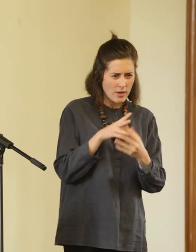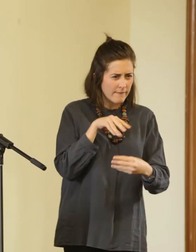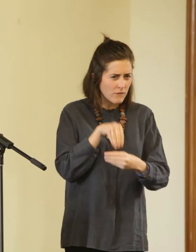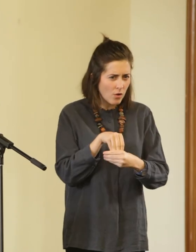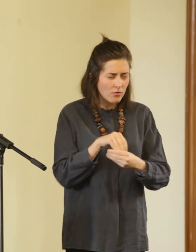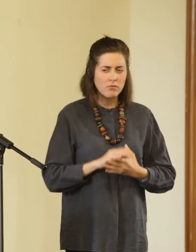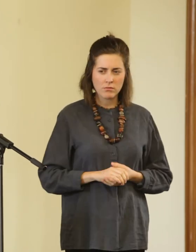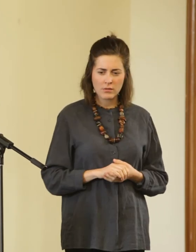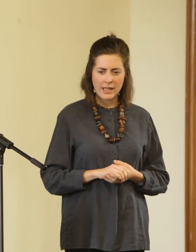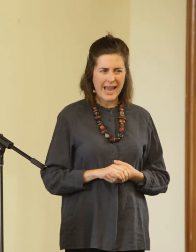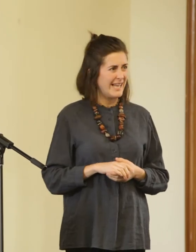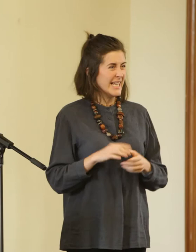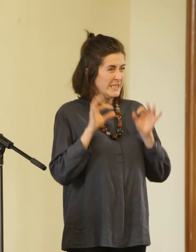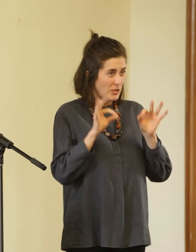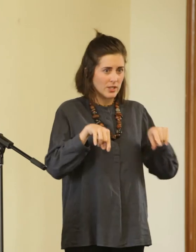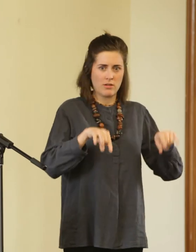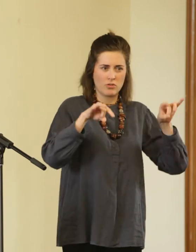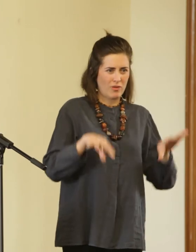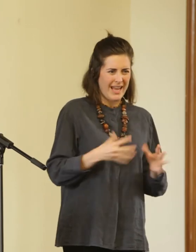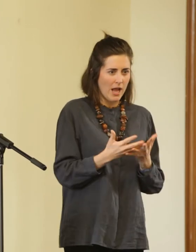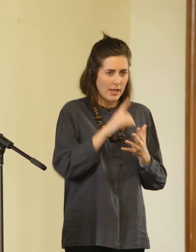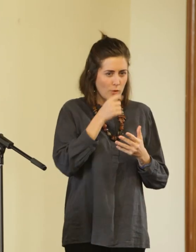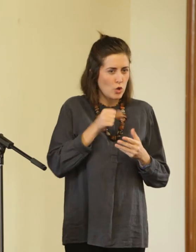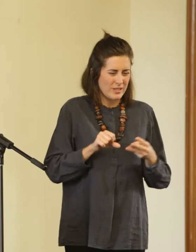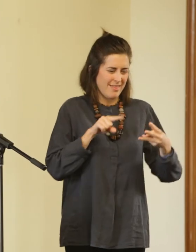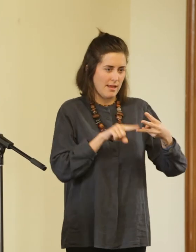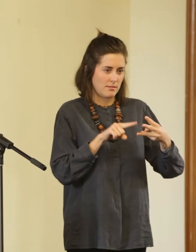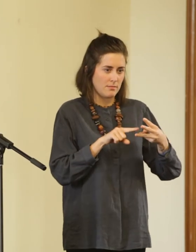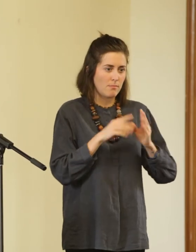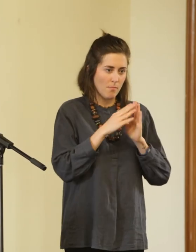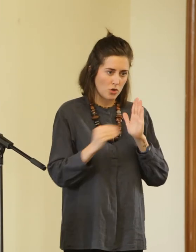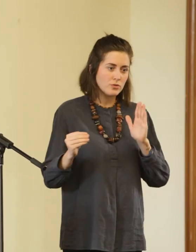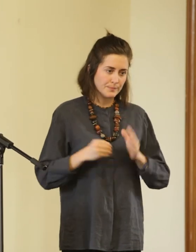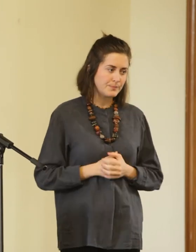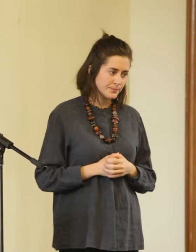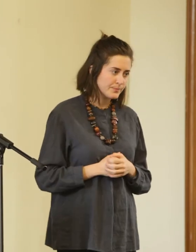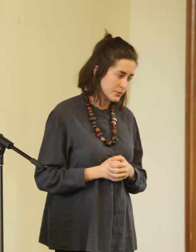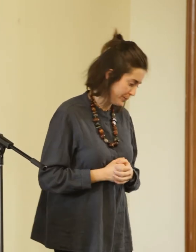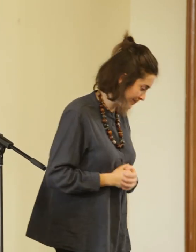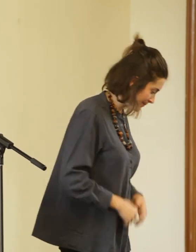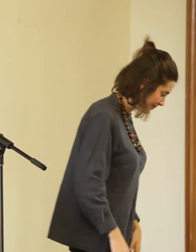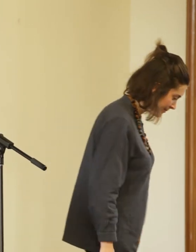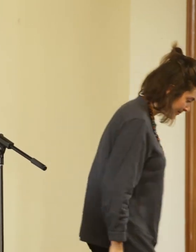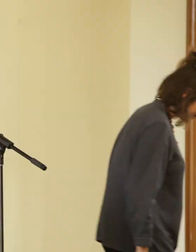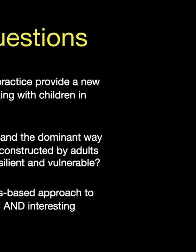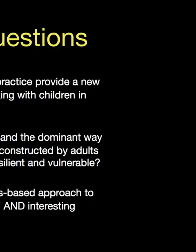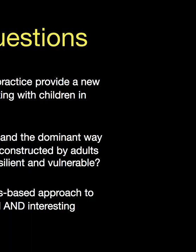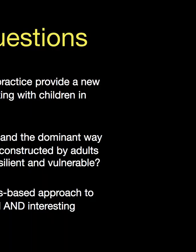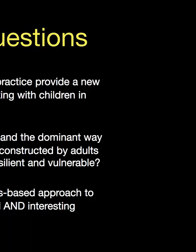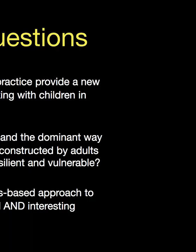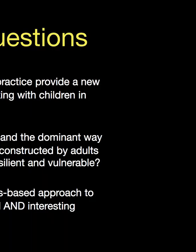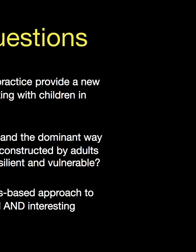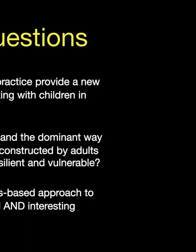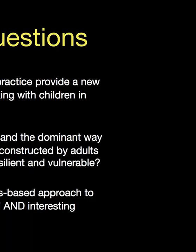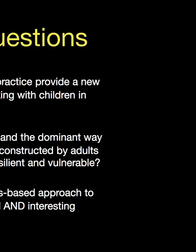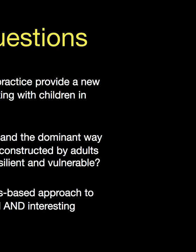this mean in an Australian context? So, these are the research questions that I set out to answer. I'm not